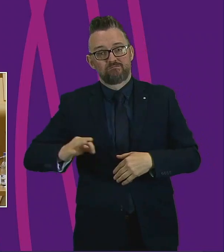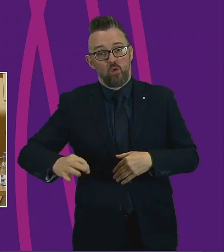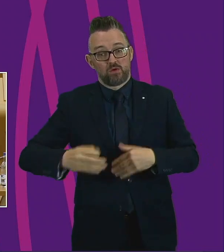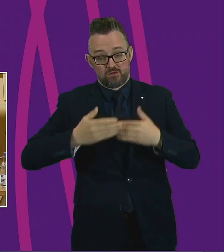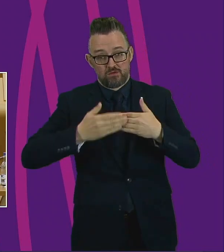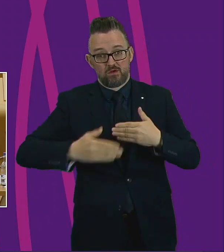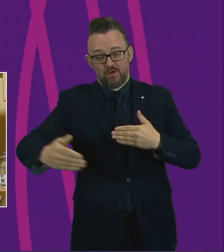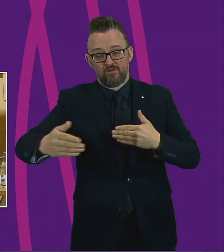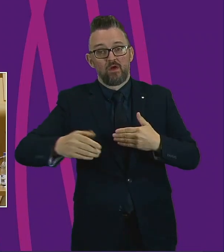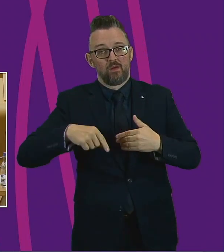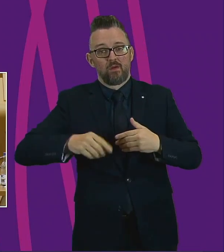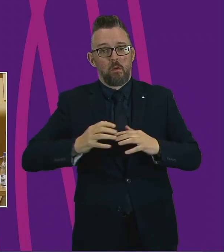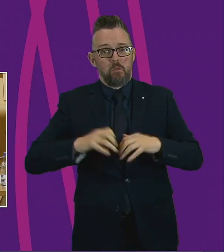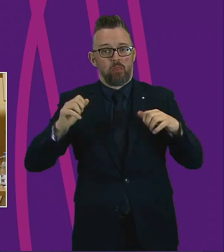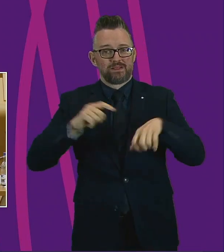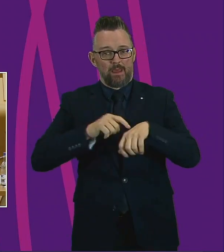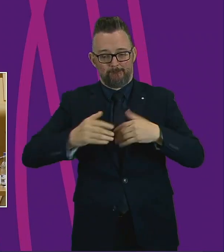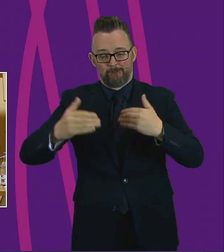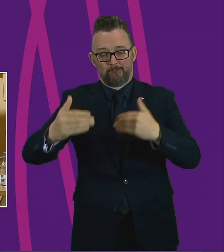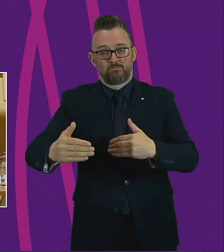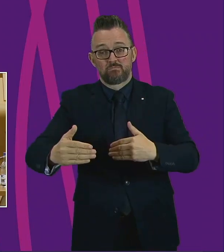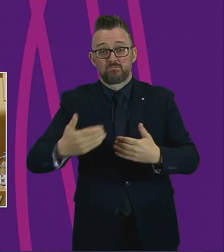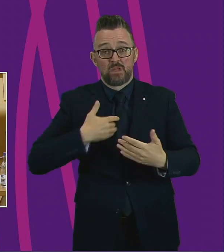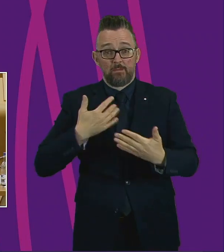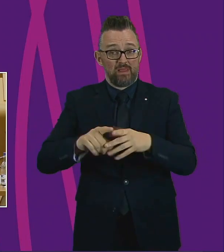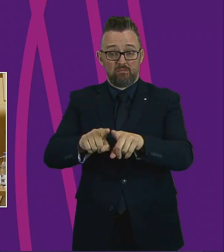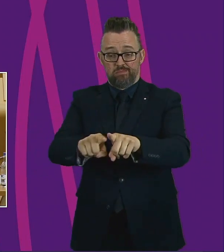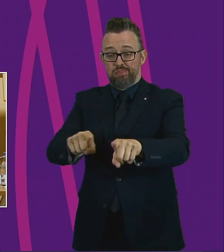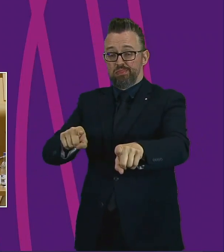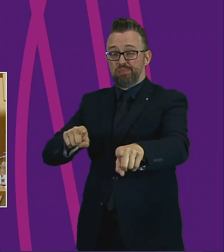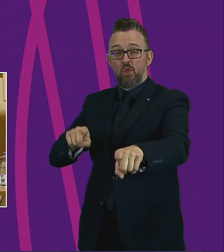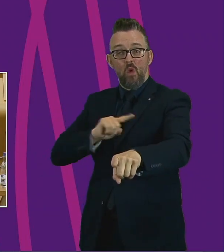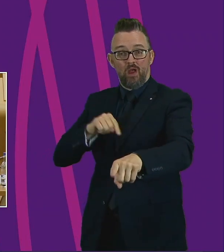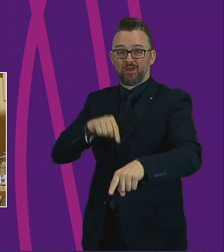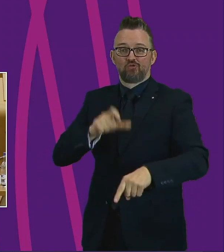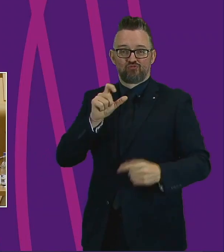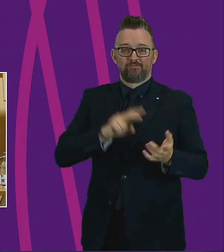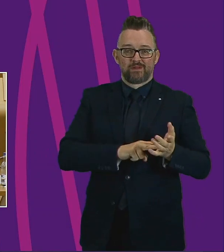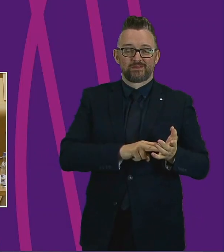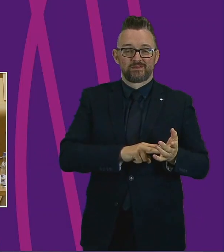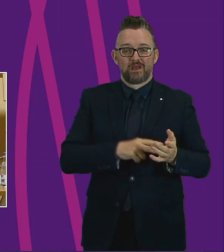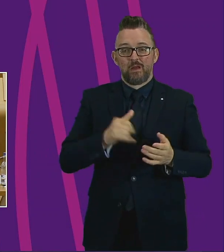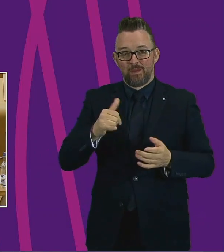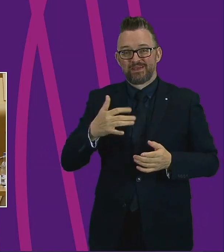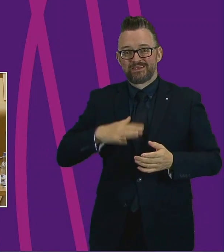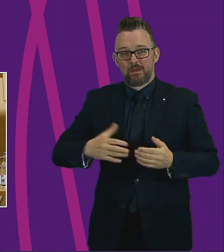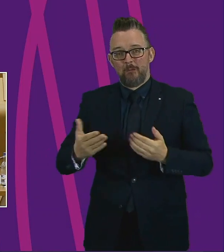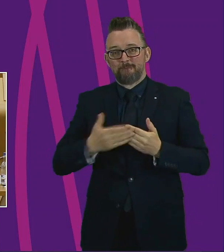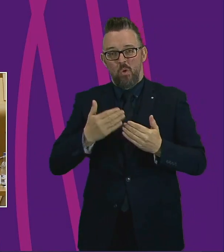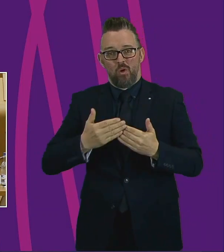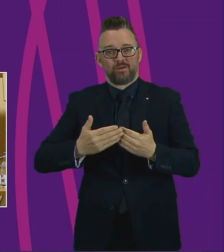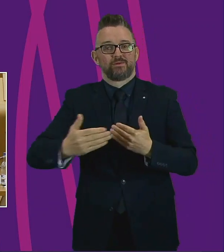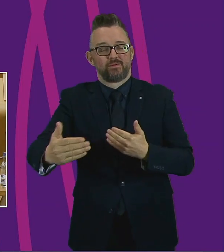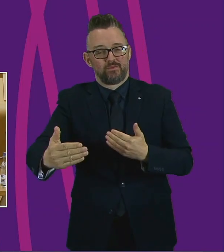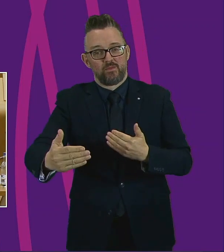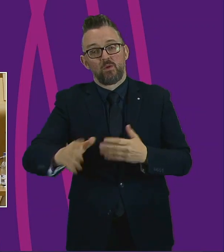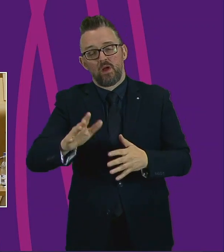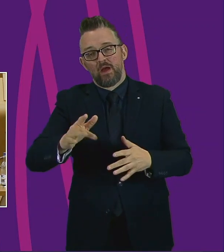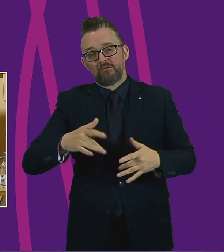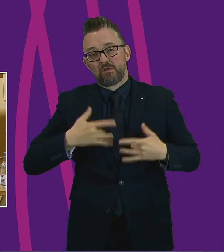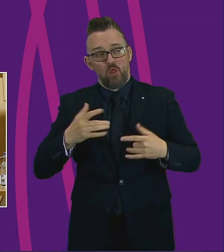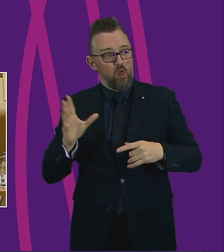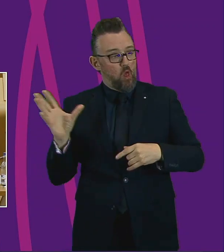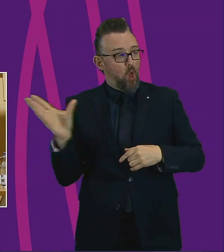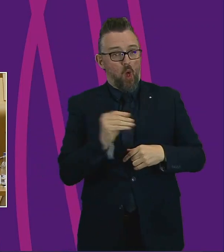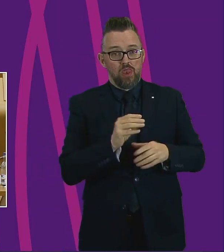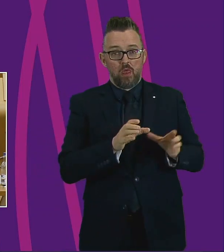next parliament. Of course we've fallen behind due to the pandemic so we may need even more than that. It seems to me that all parties